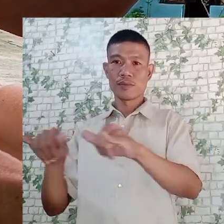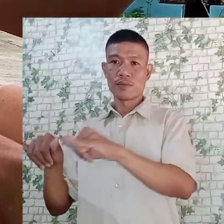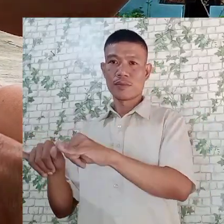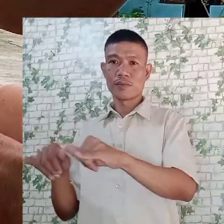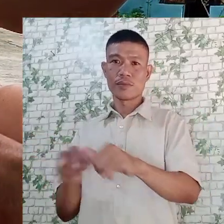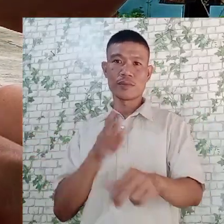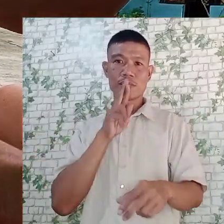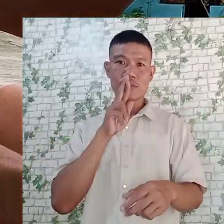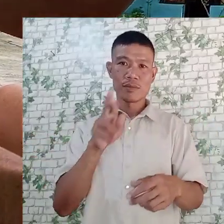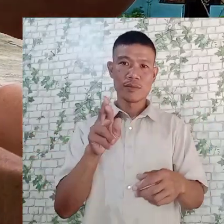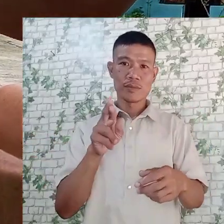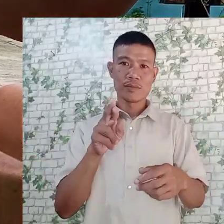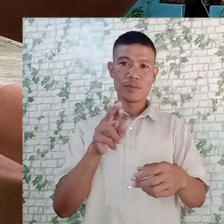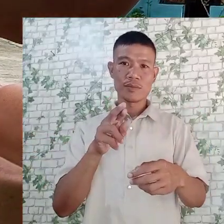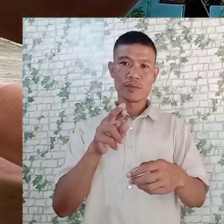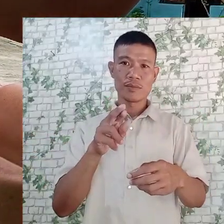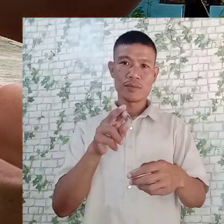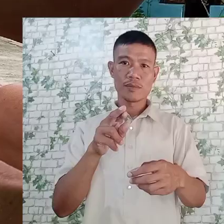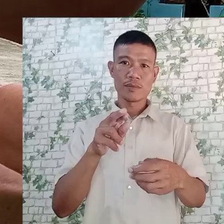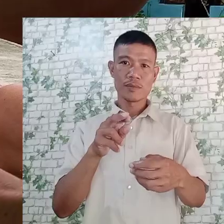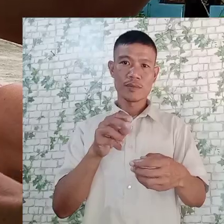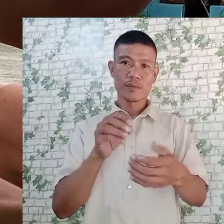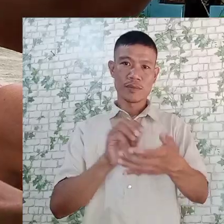in inches or English system.